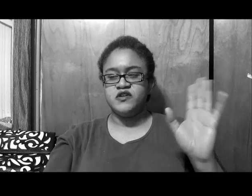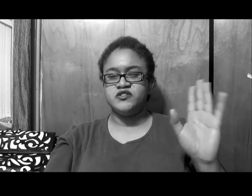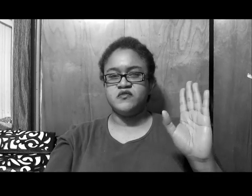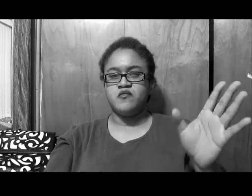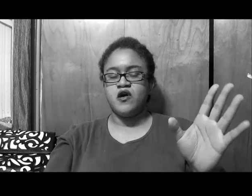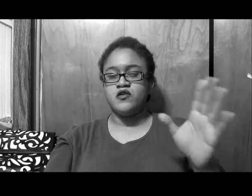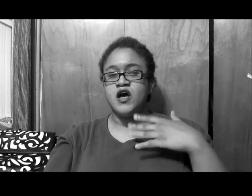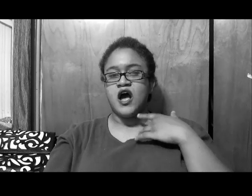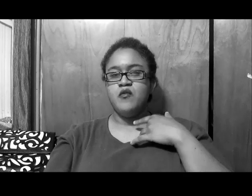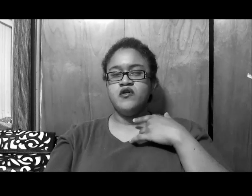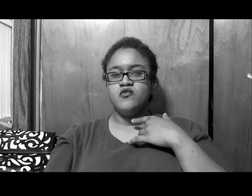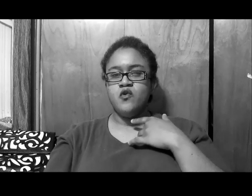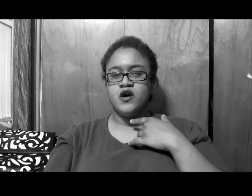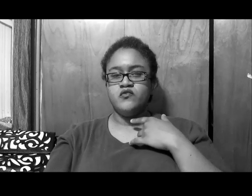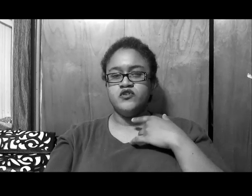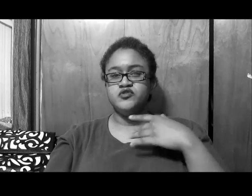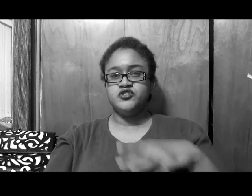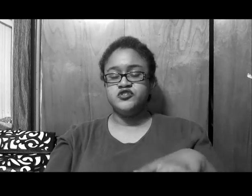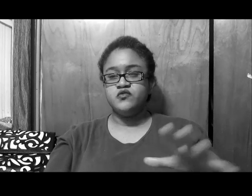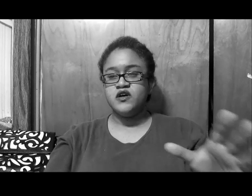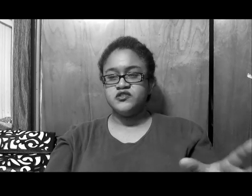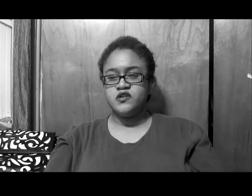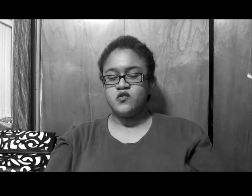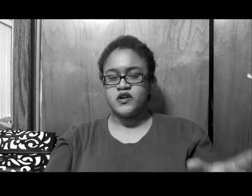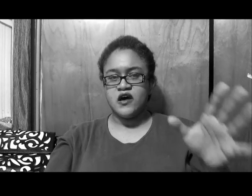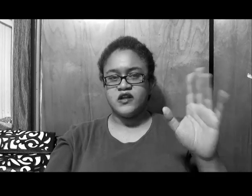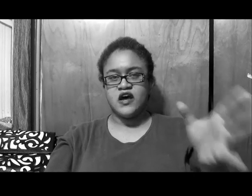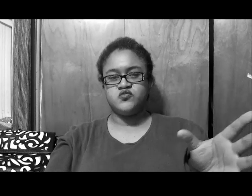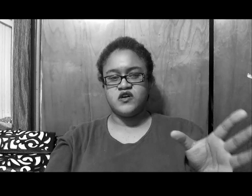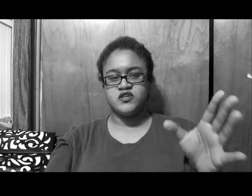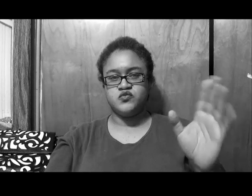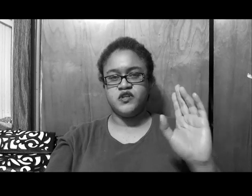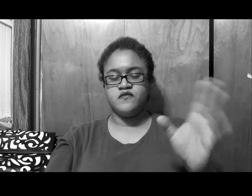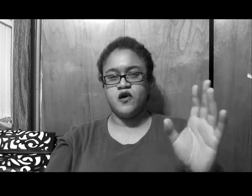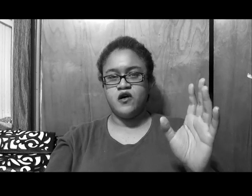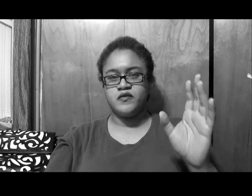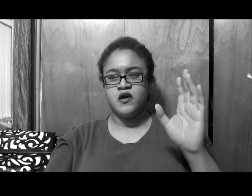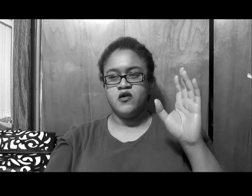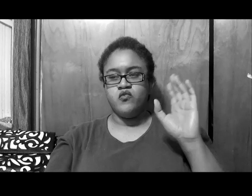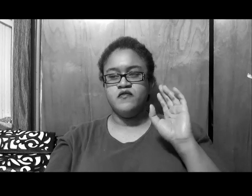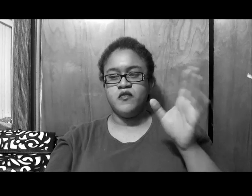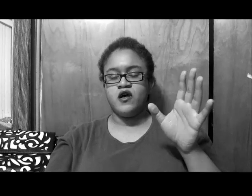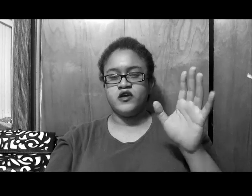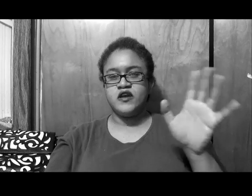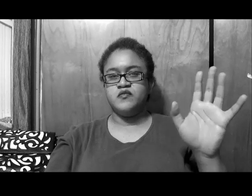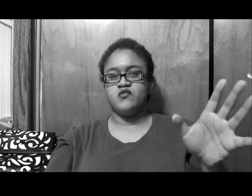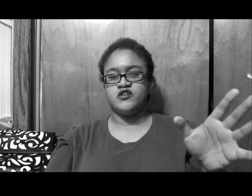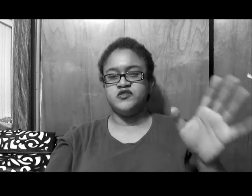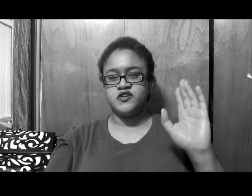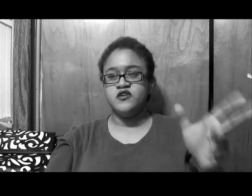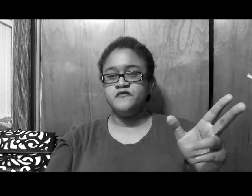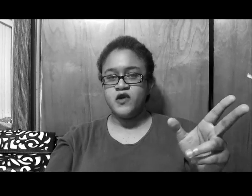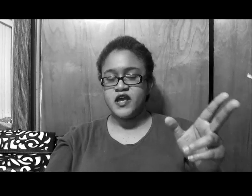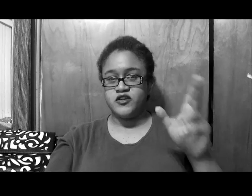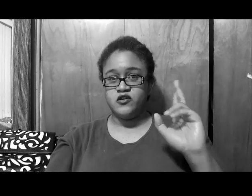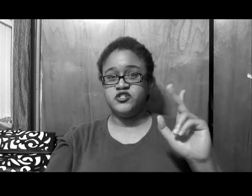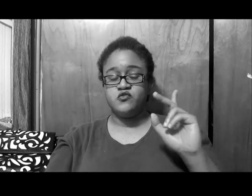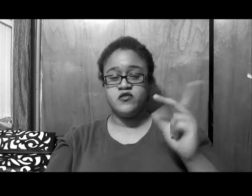other stuff about Marlowe, I'm only one, which was true, she was only one out of the housewives that was really involved with Marlowe, care to be around, she was a good friend, you know, she's